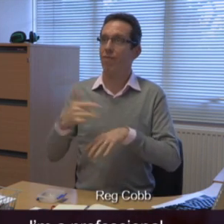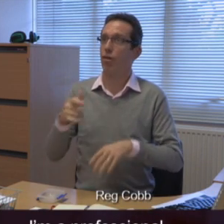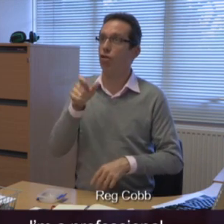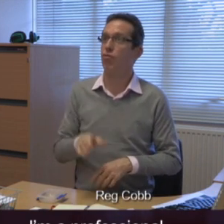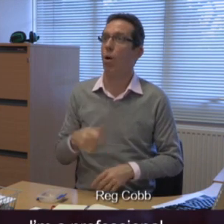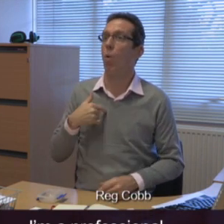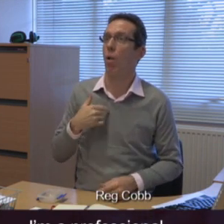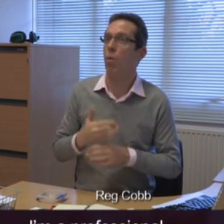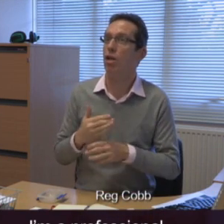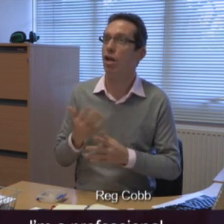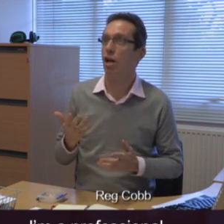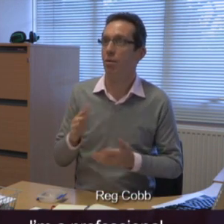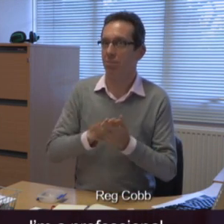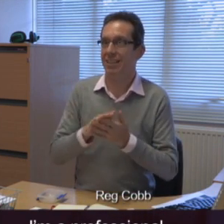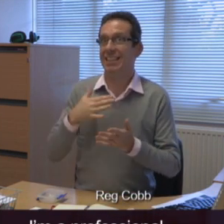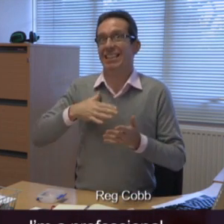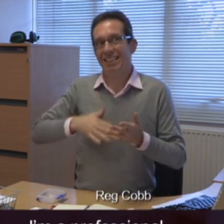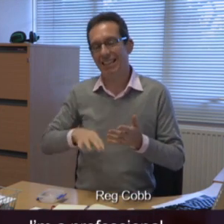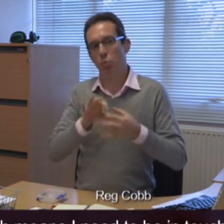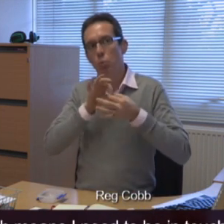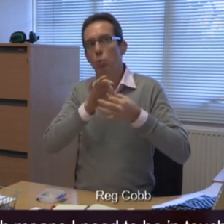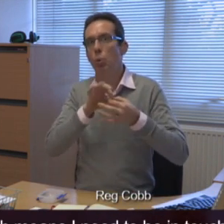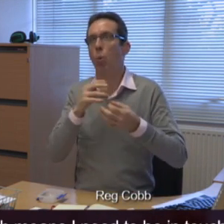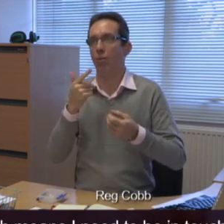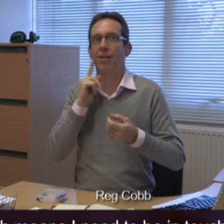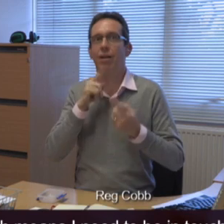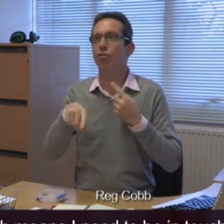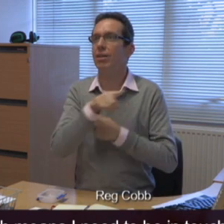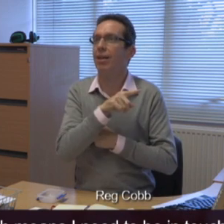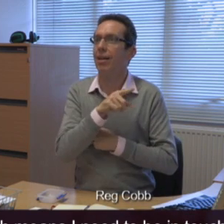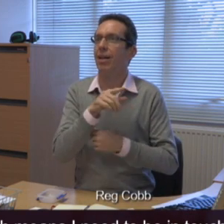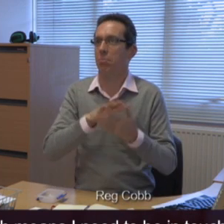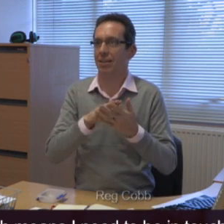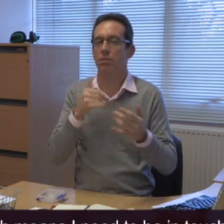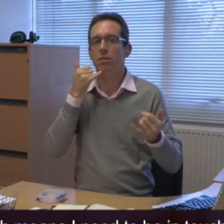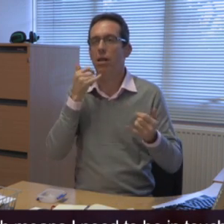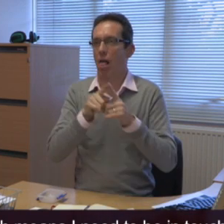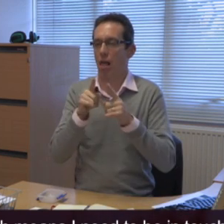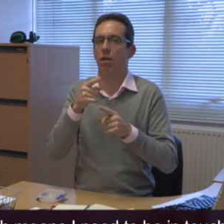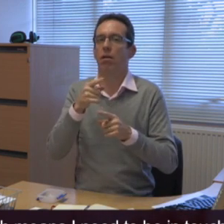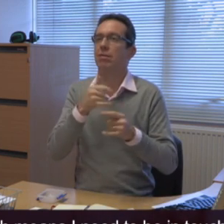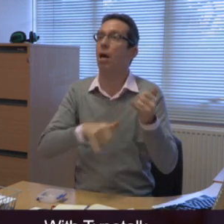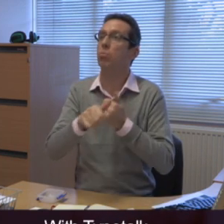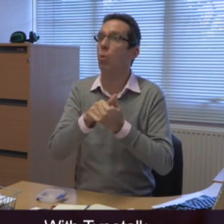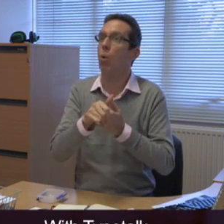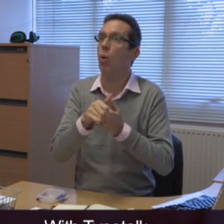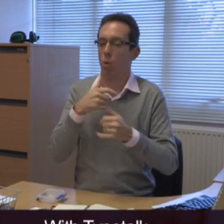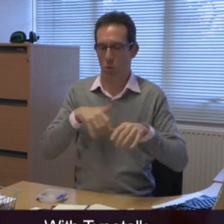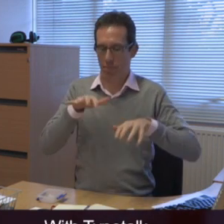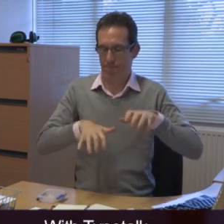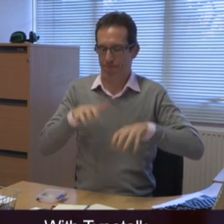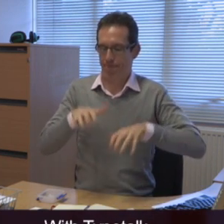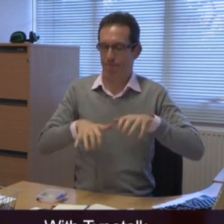I'm a professional carrying out a professional role which means I need to be in touch with hearing people via the phone. With